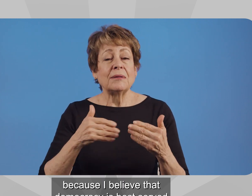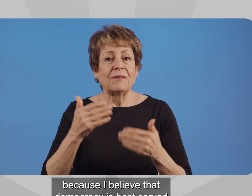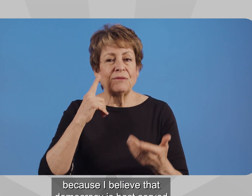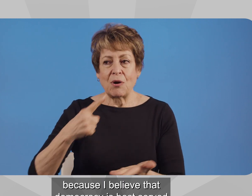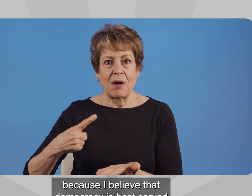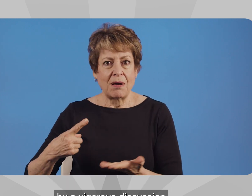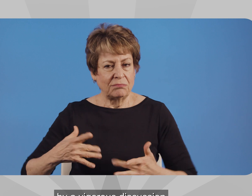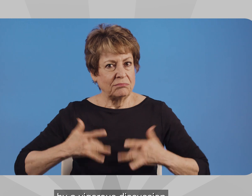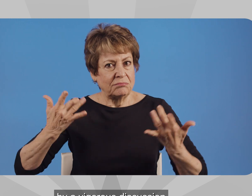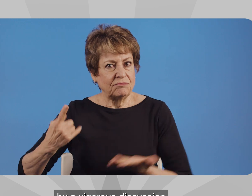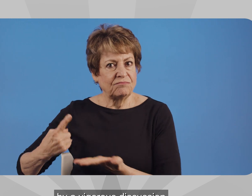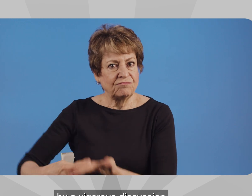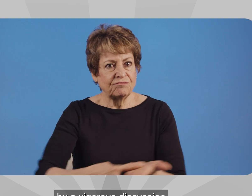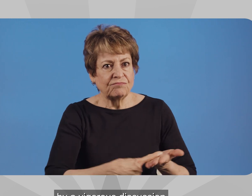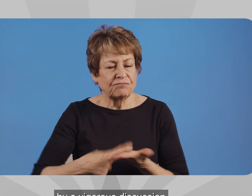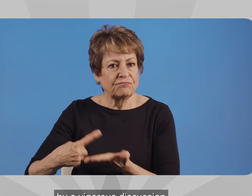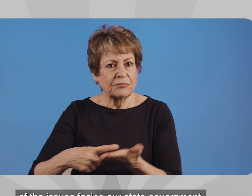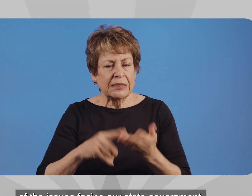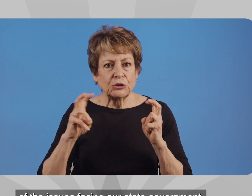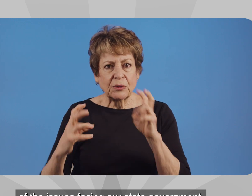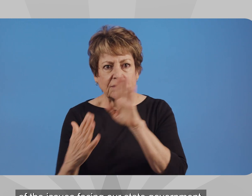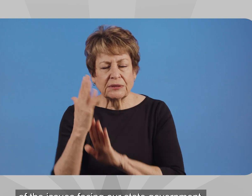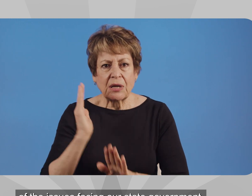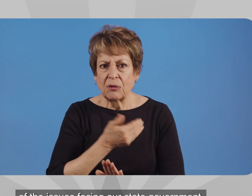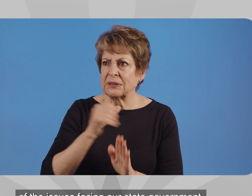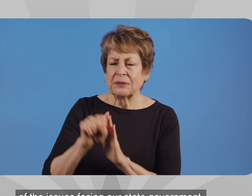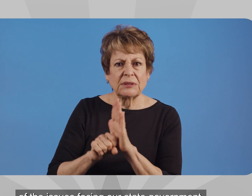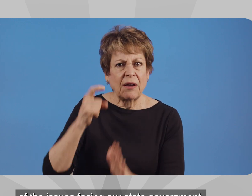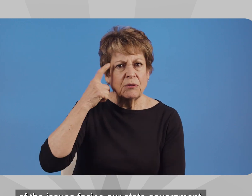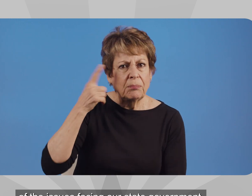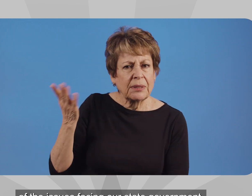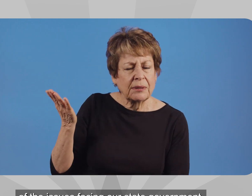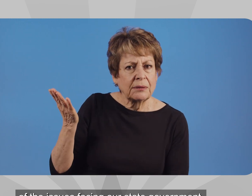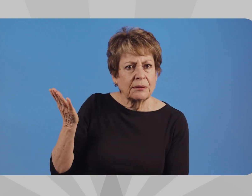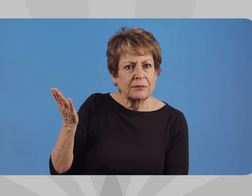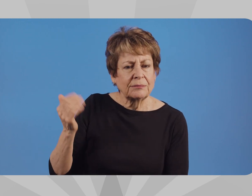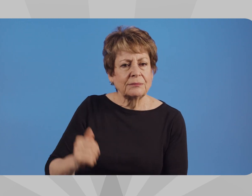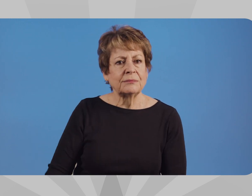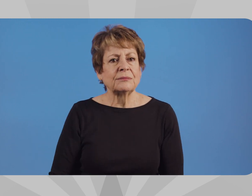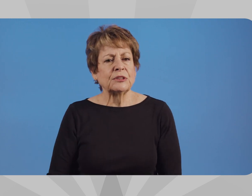is best served by a vigorous discussion of the issues facing our state government.